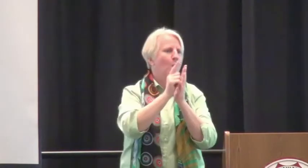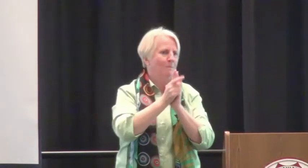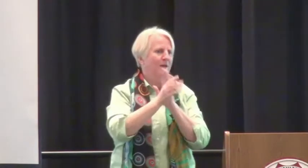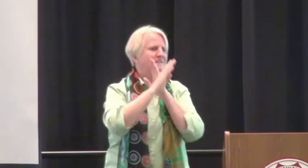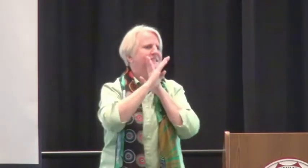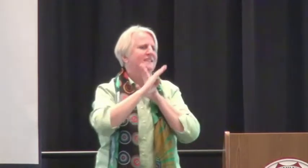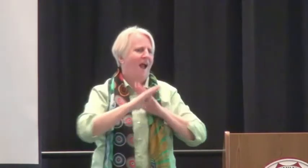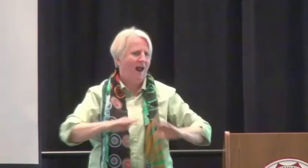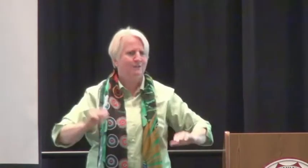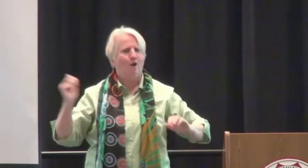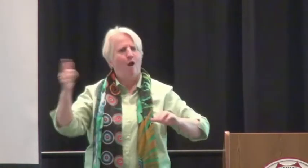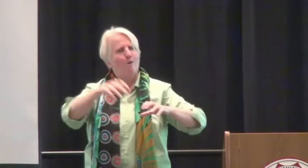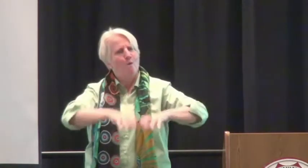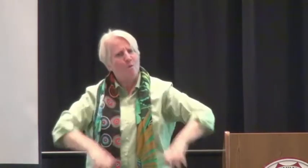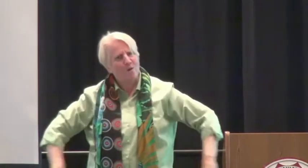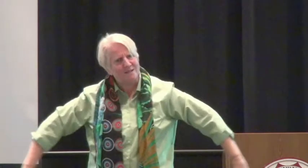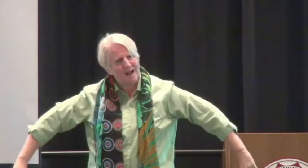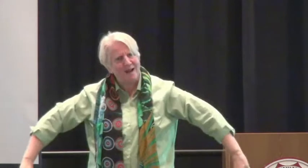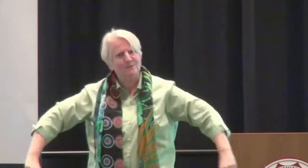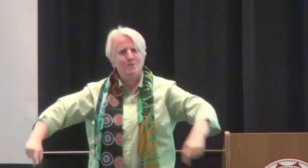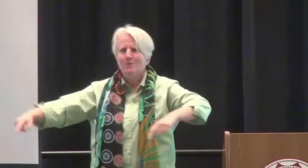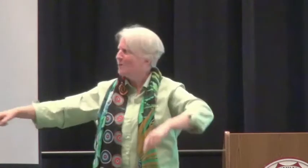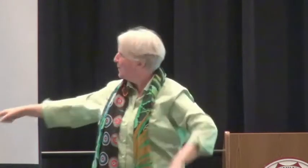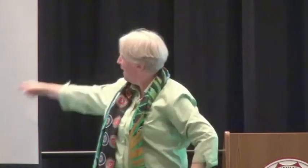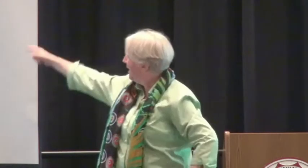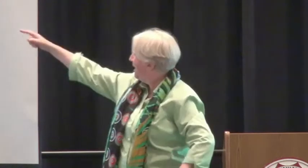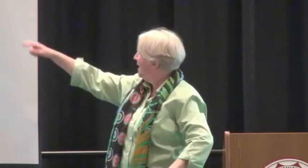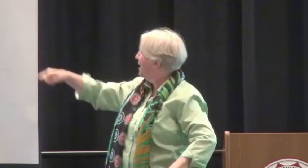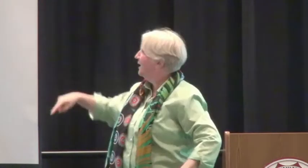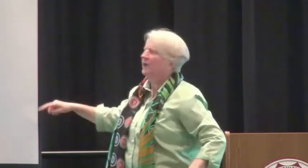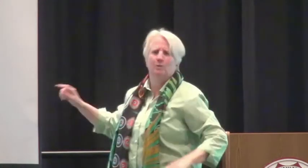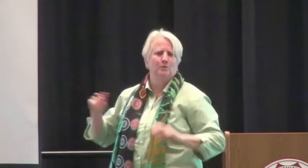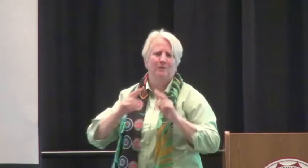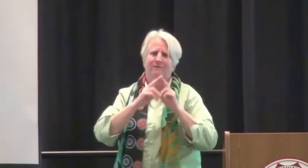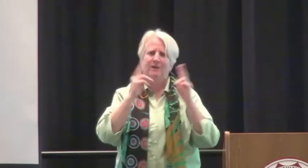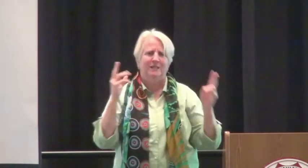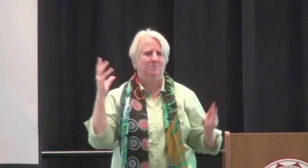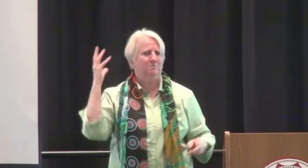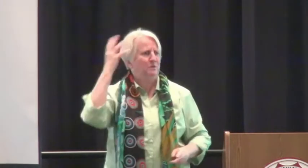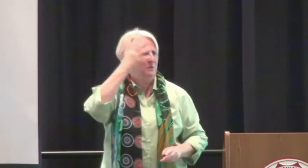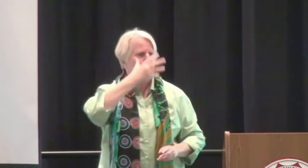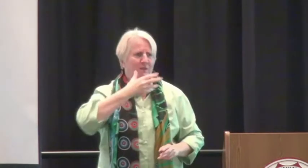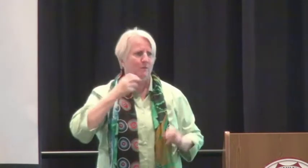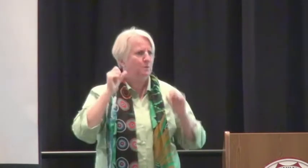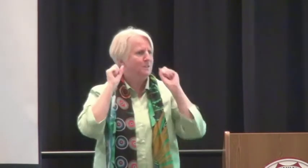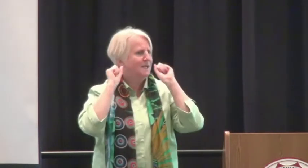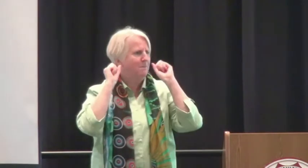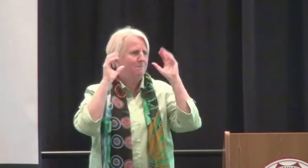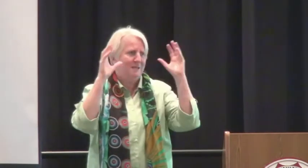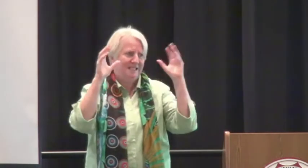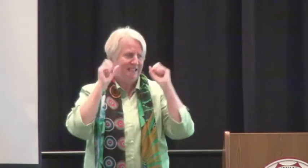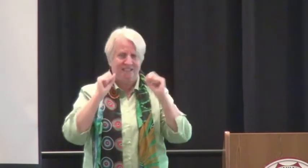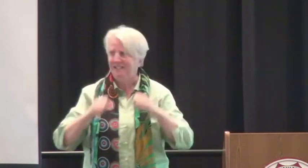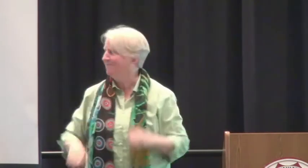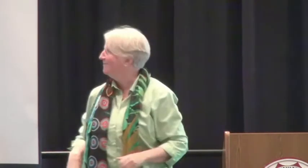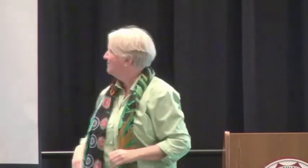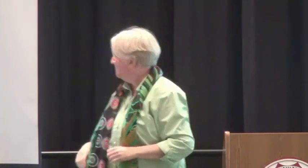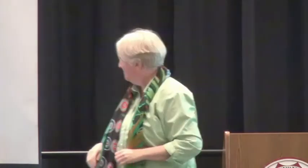Here we are in our moment of silence last night where we all held hands as a large group, which is a beautiful moment. We